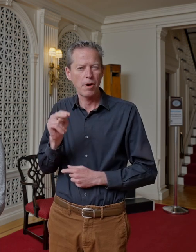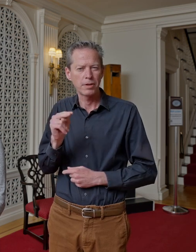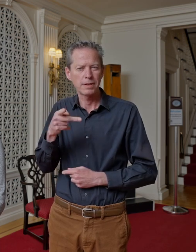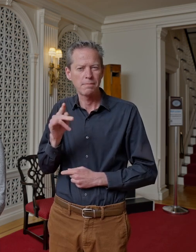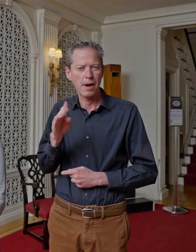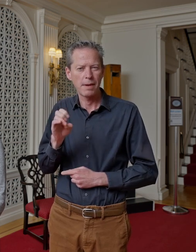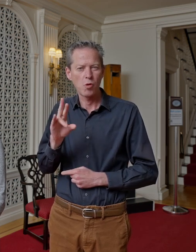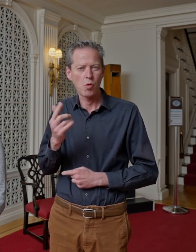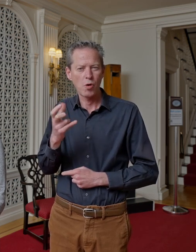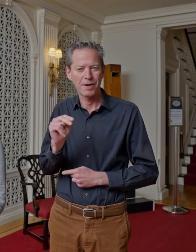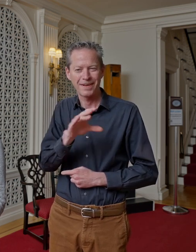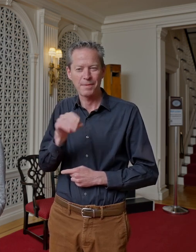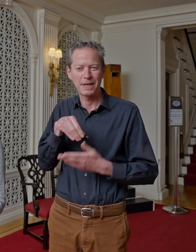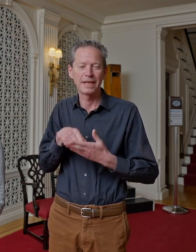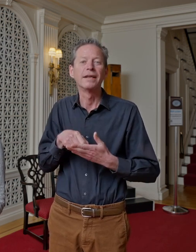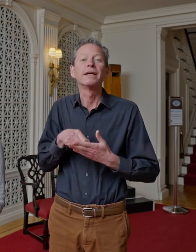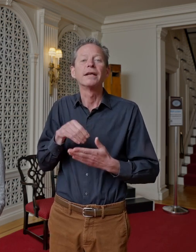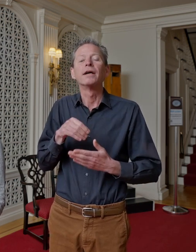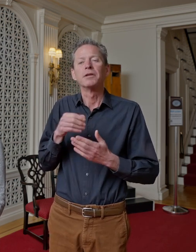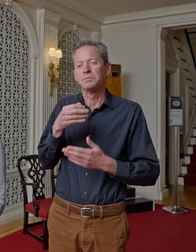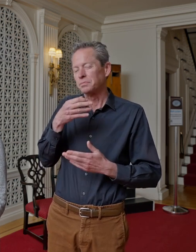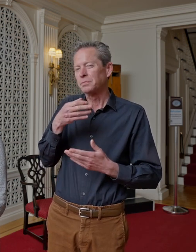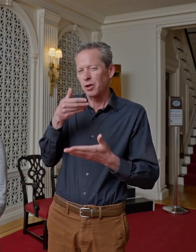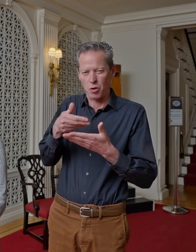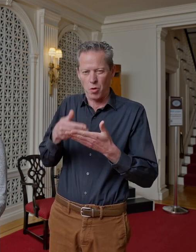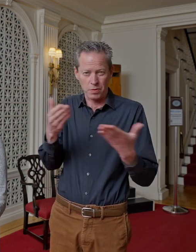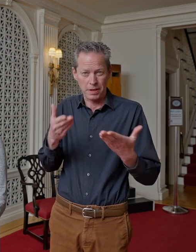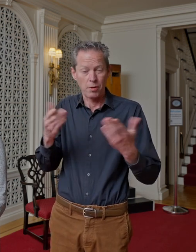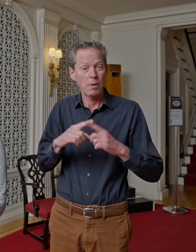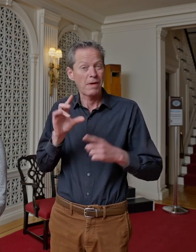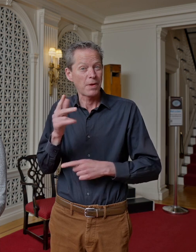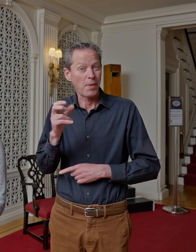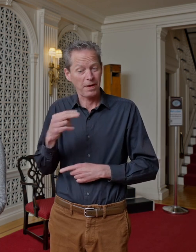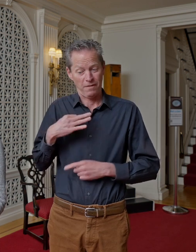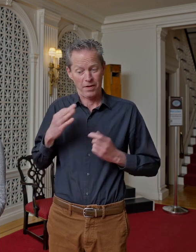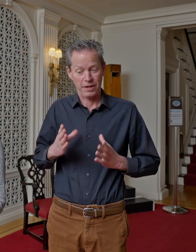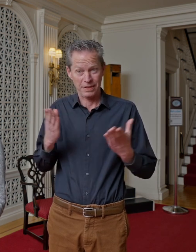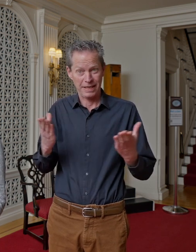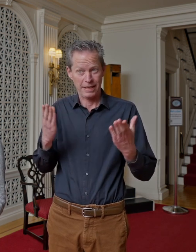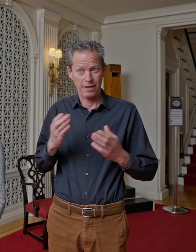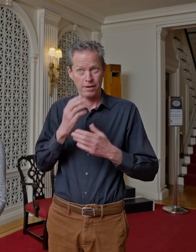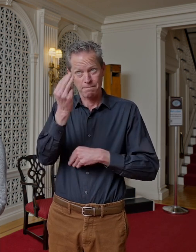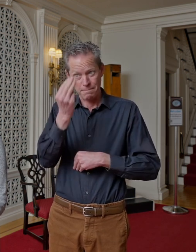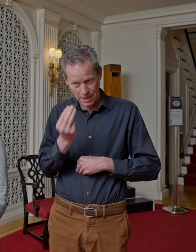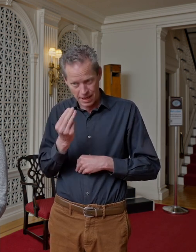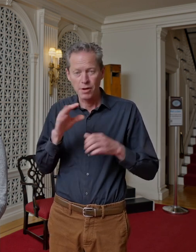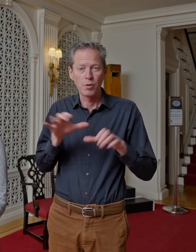Canandaigua, but we have the organ volunteers here every Monday actually doing work and preparation to